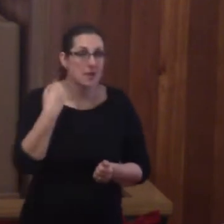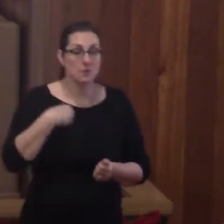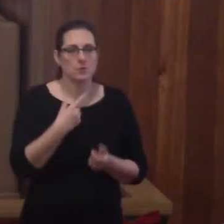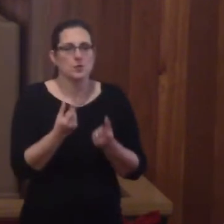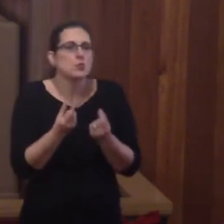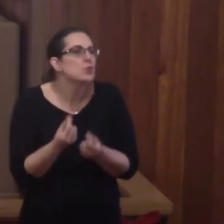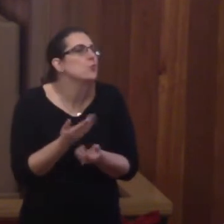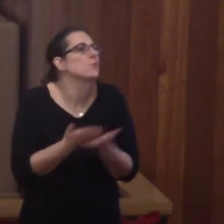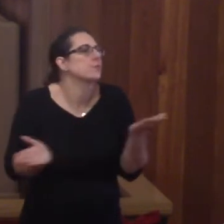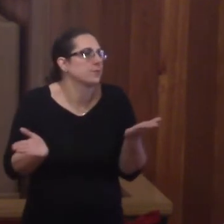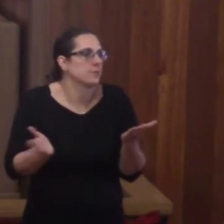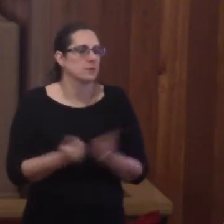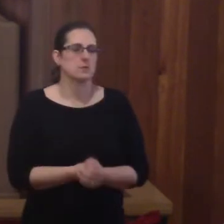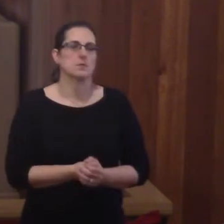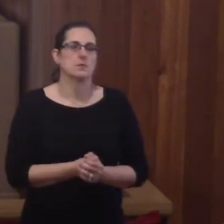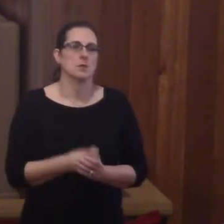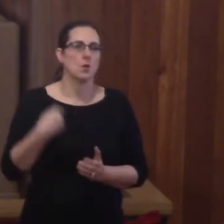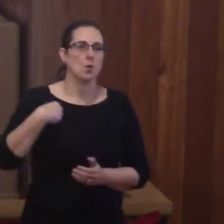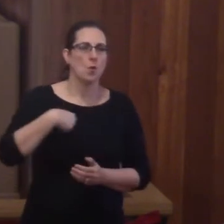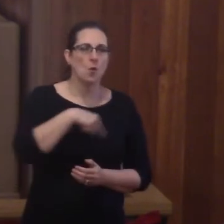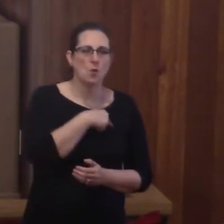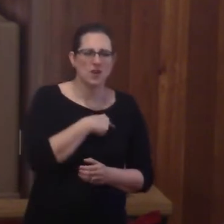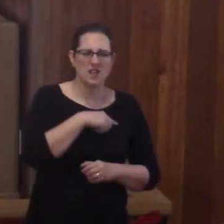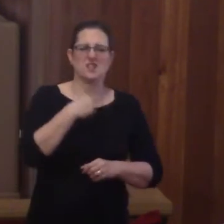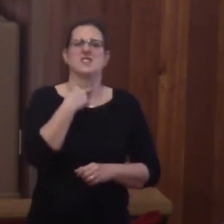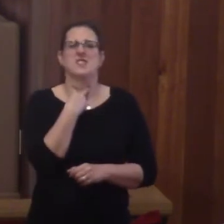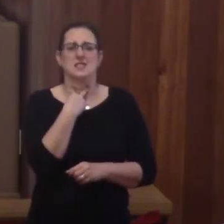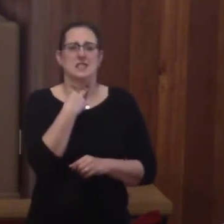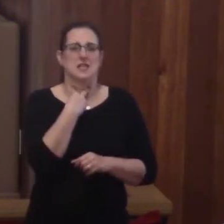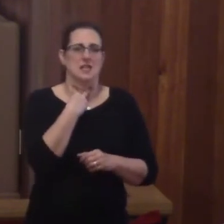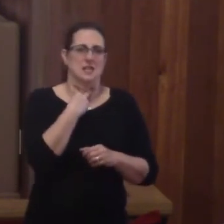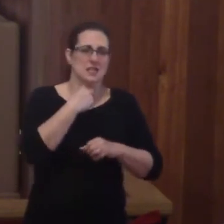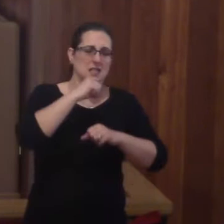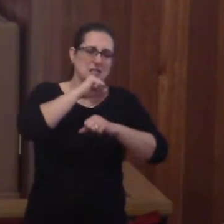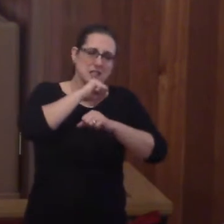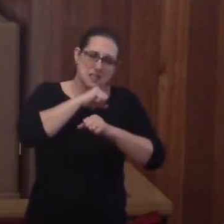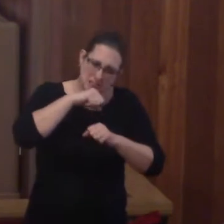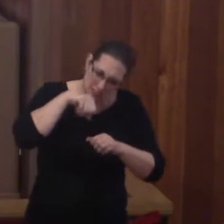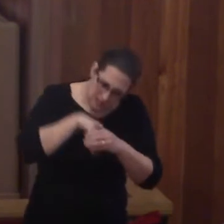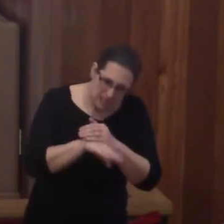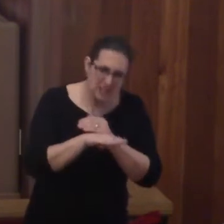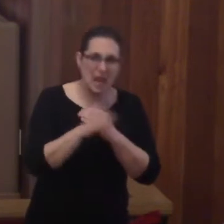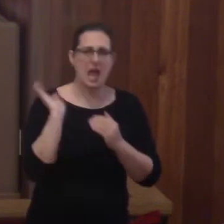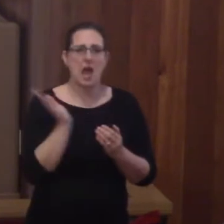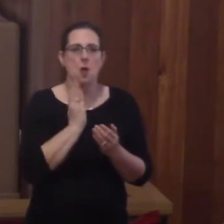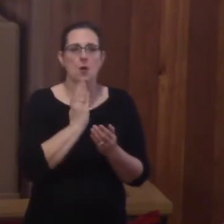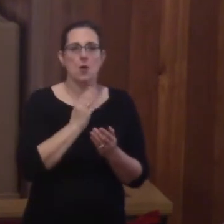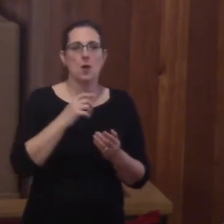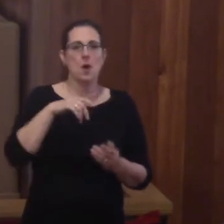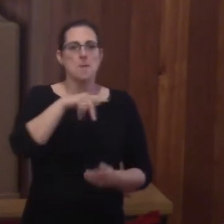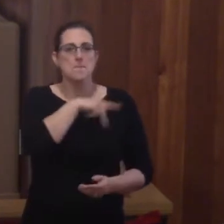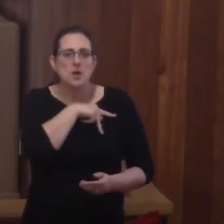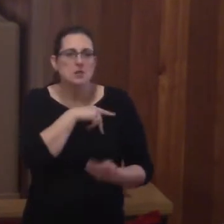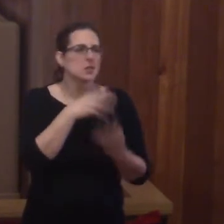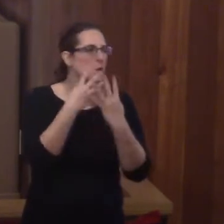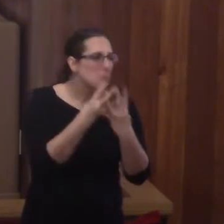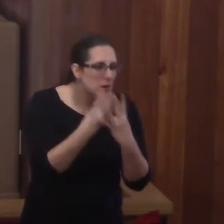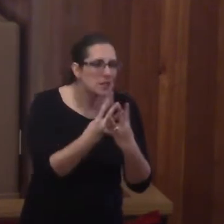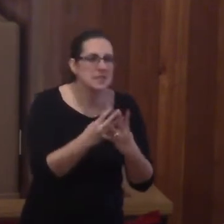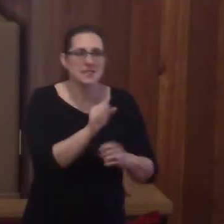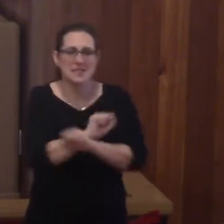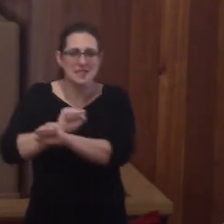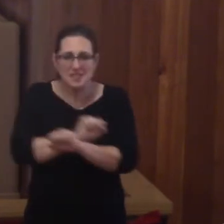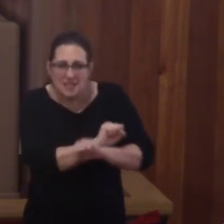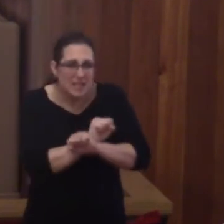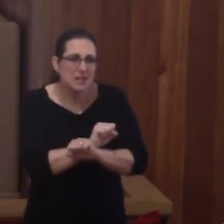something about it. We're all captives, locked in our personalized prisons, slaves unable to shake